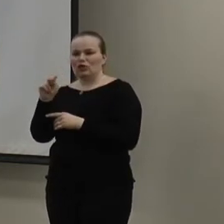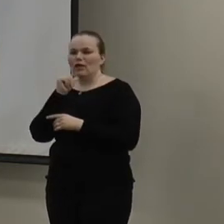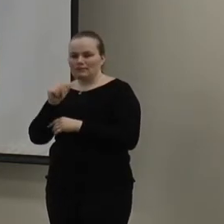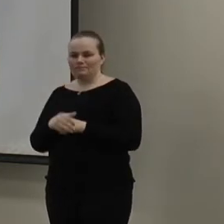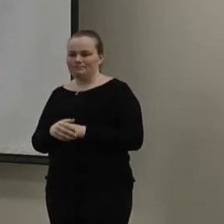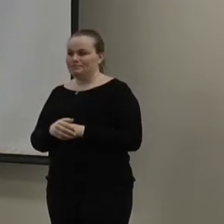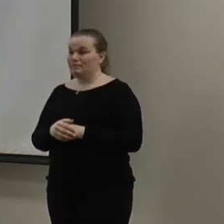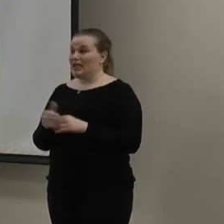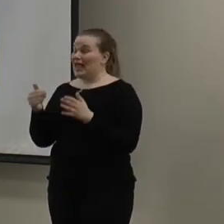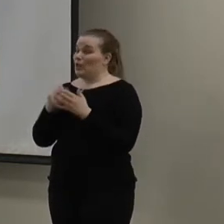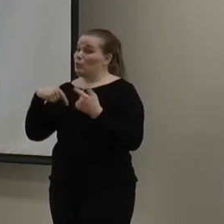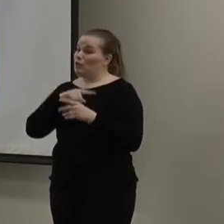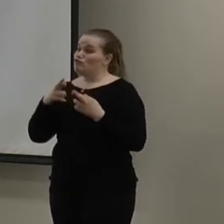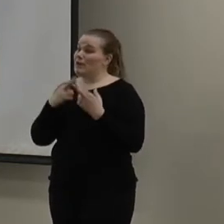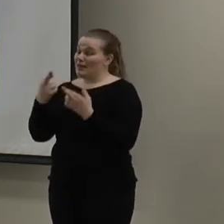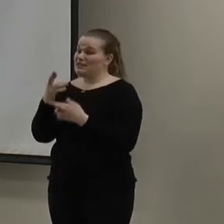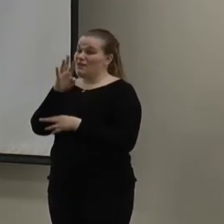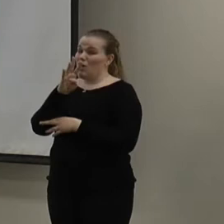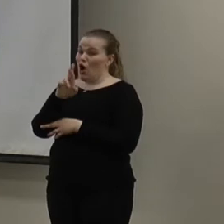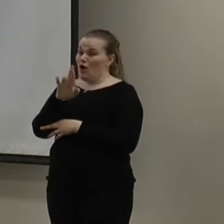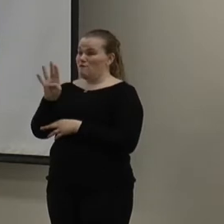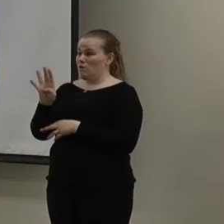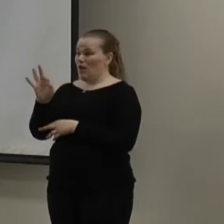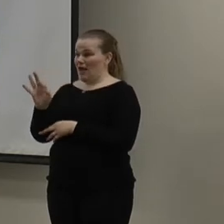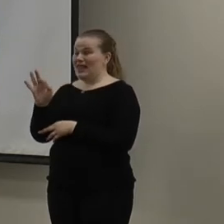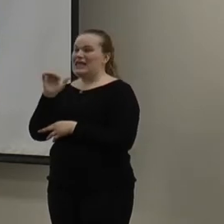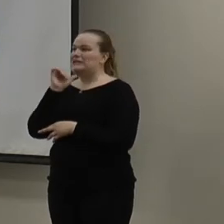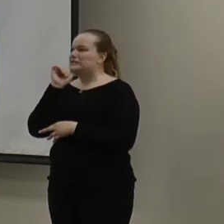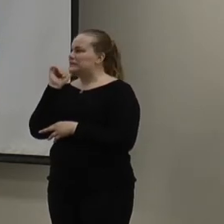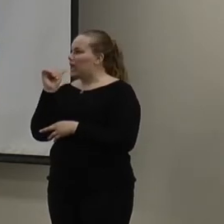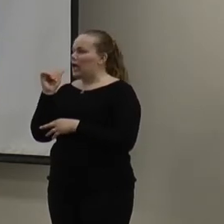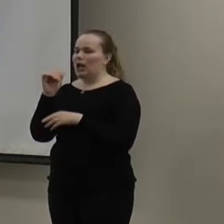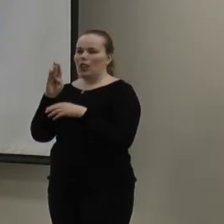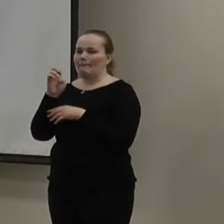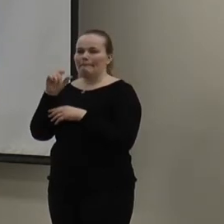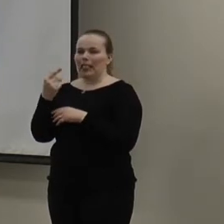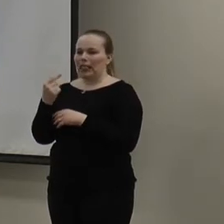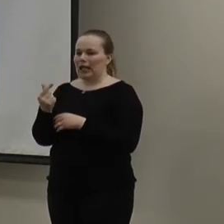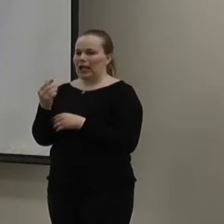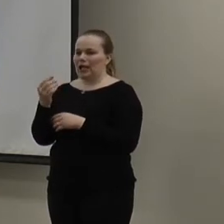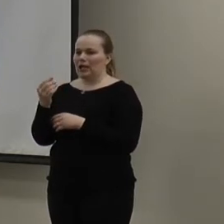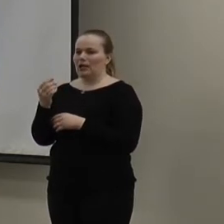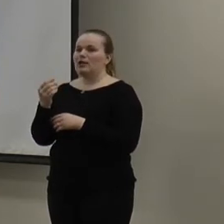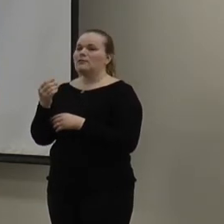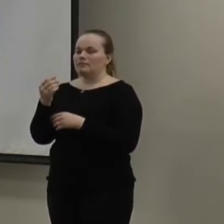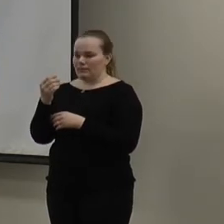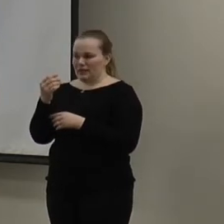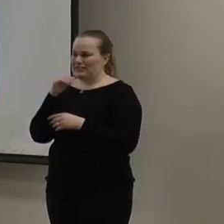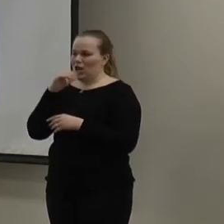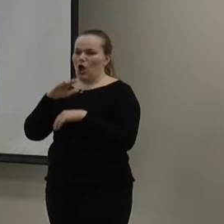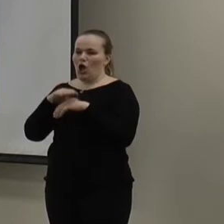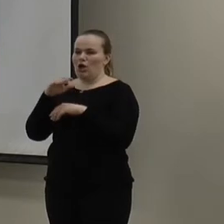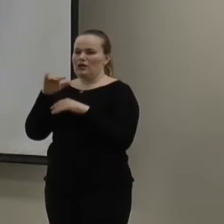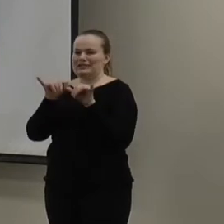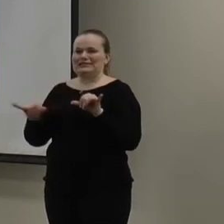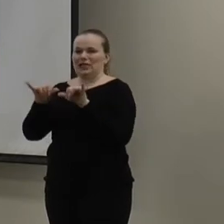is. And again, the recommended is R49. That's not what the building code standard is. It's much lower. But this is a great